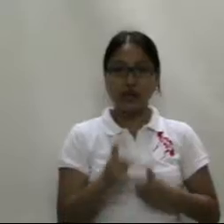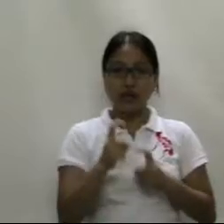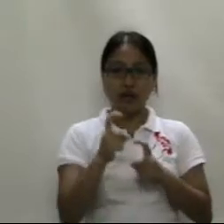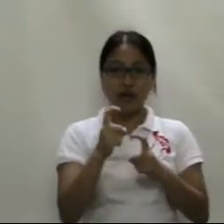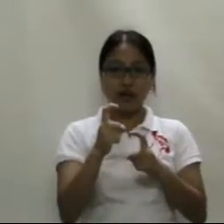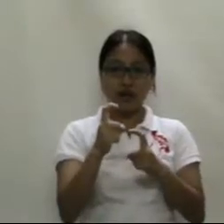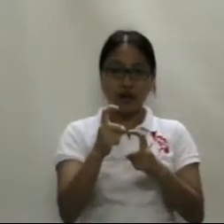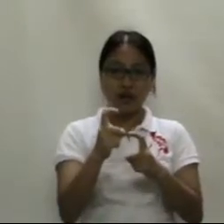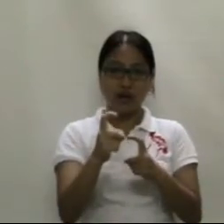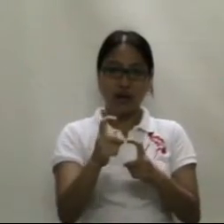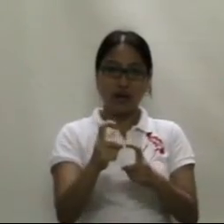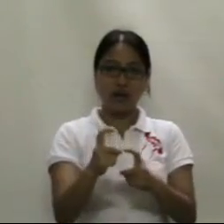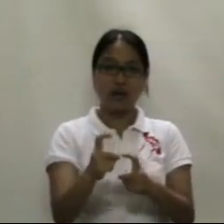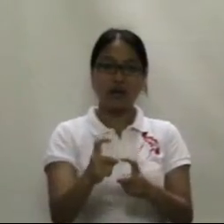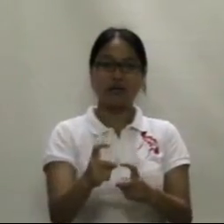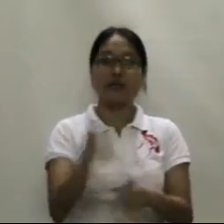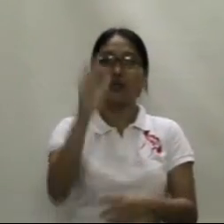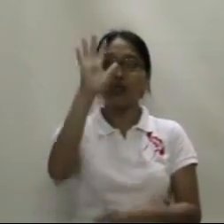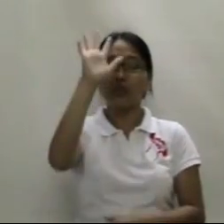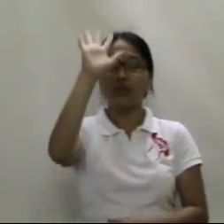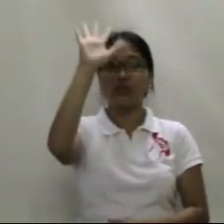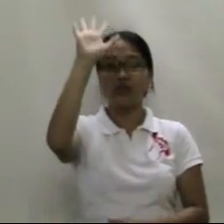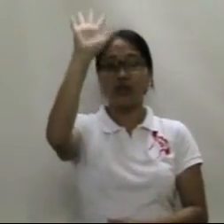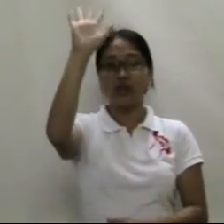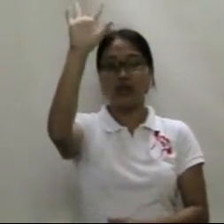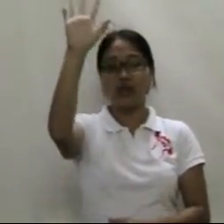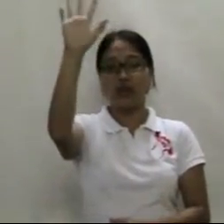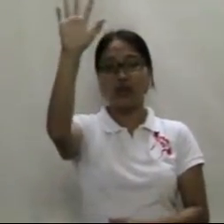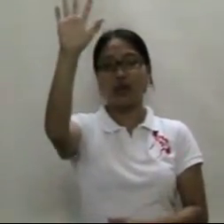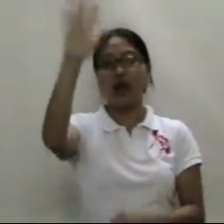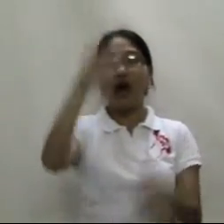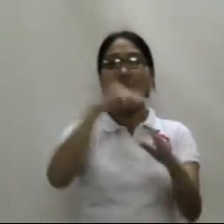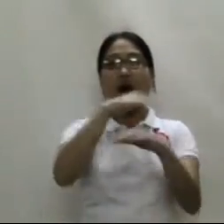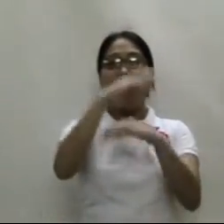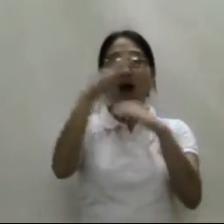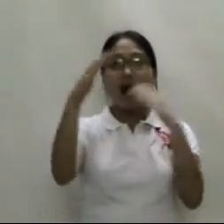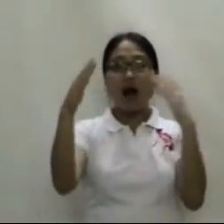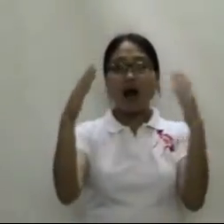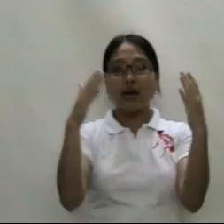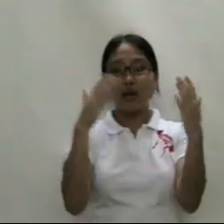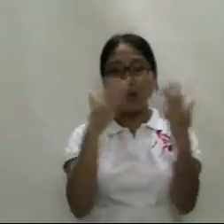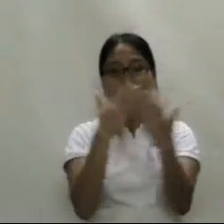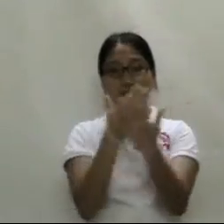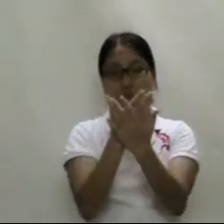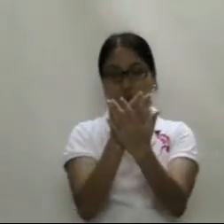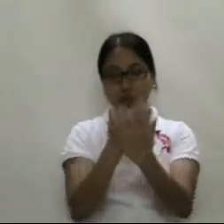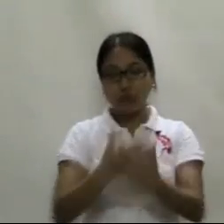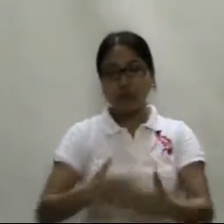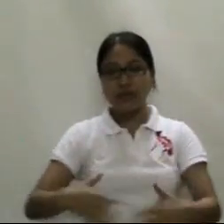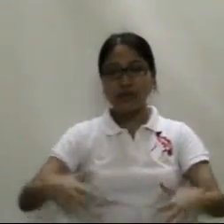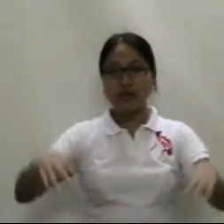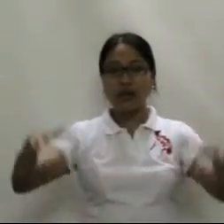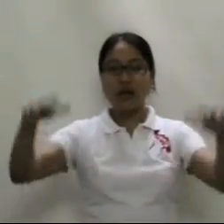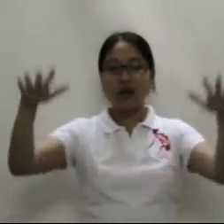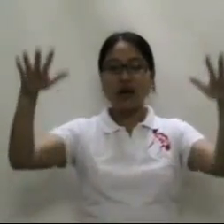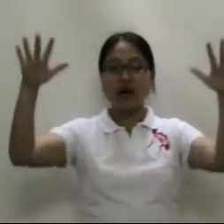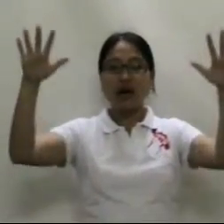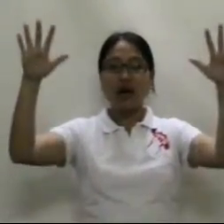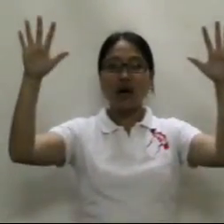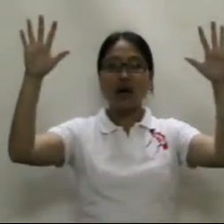day to meet. My holy God,